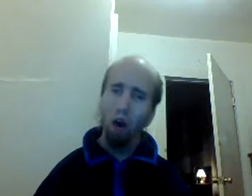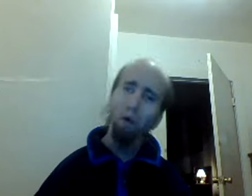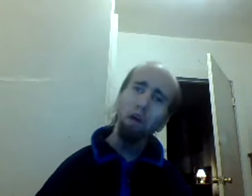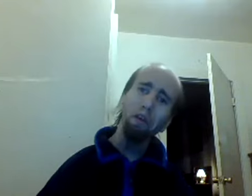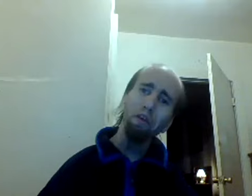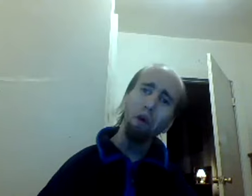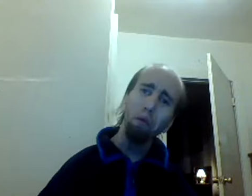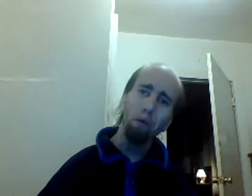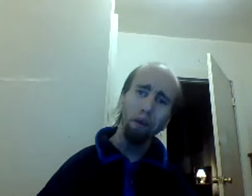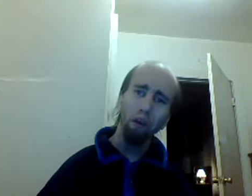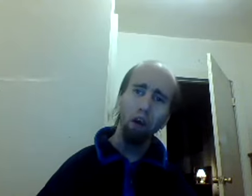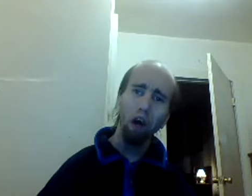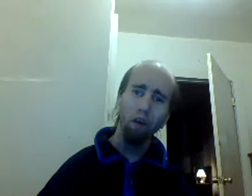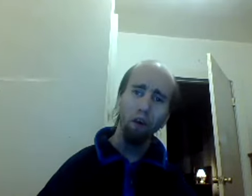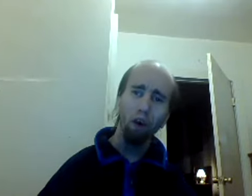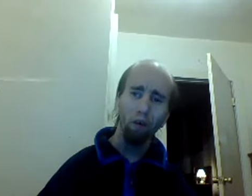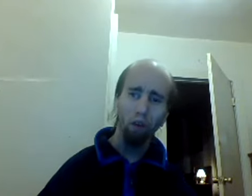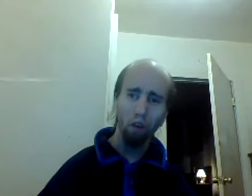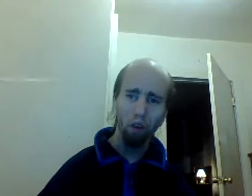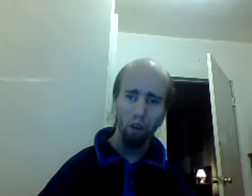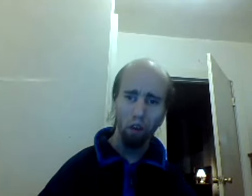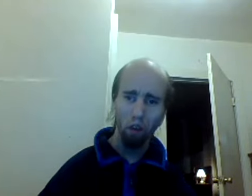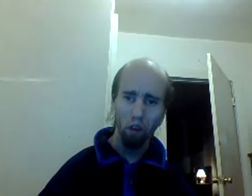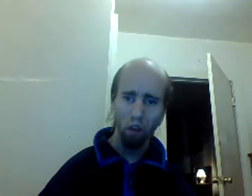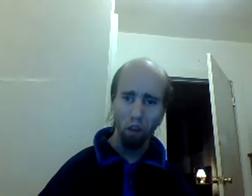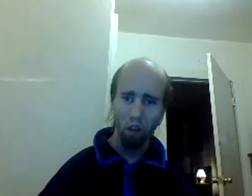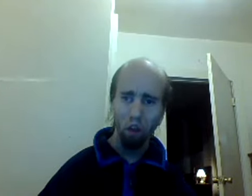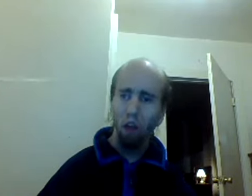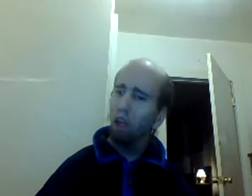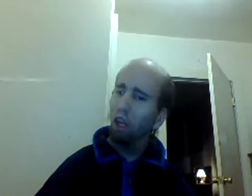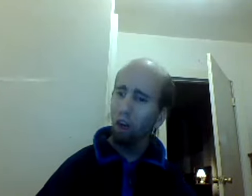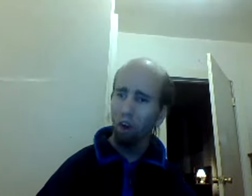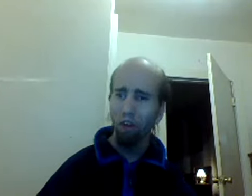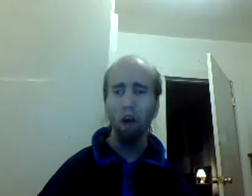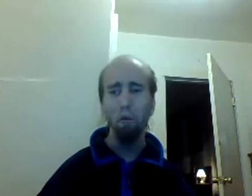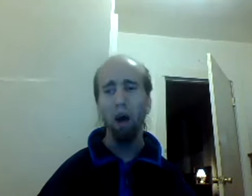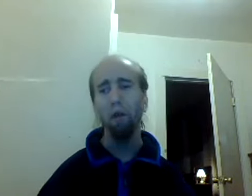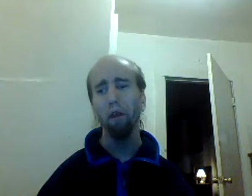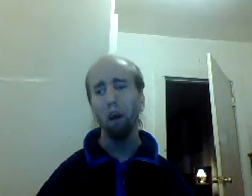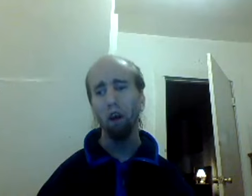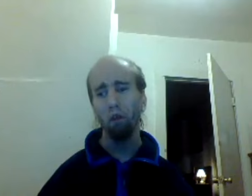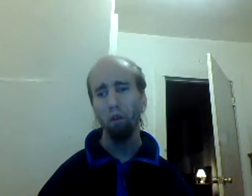I wanted to show people that they're not alone that there is help out there